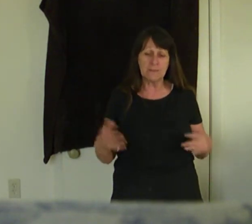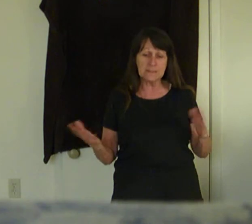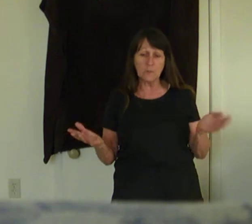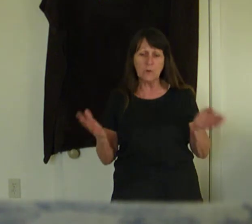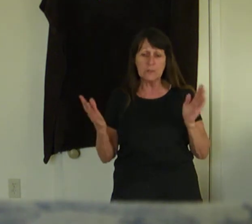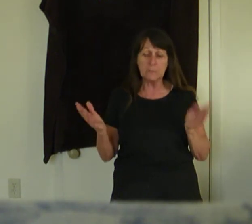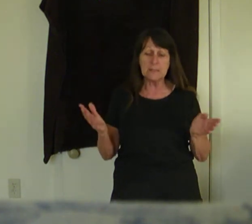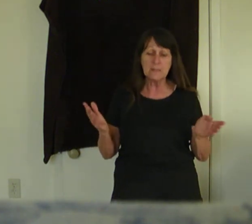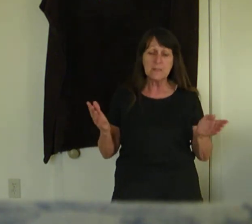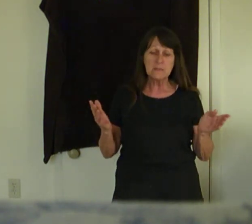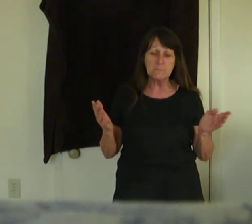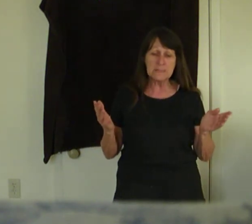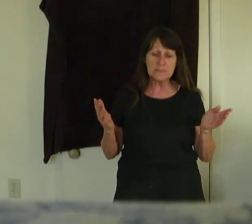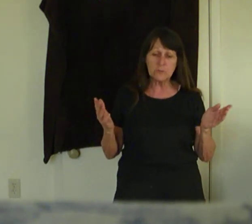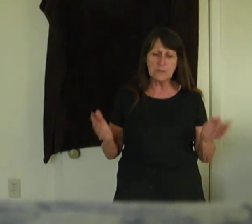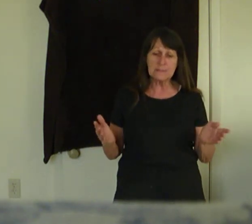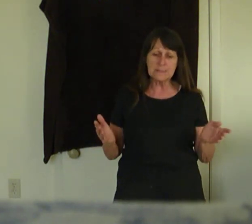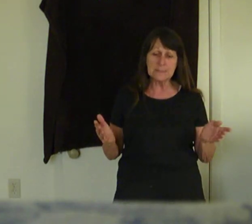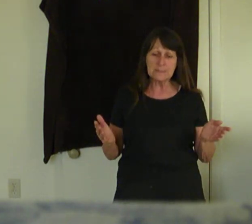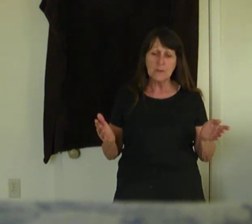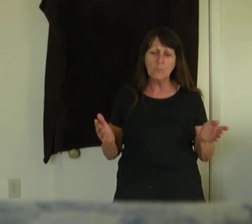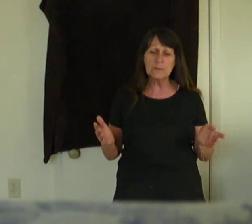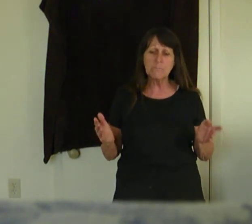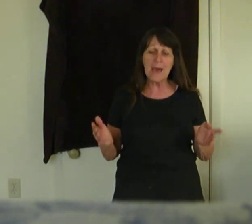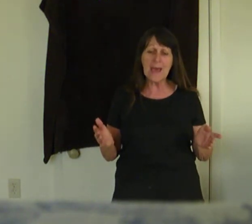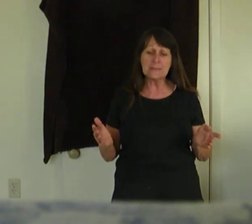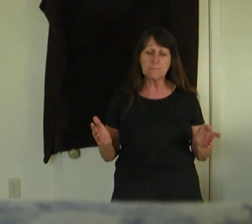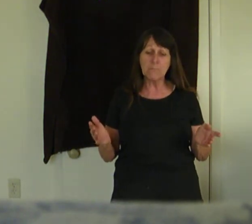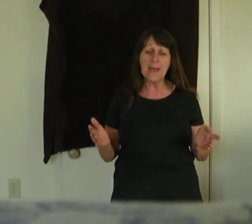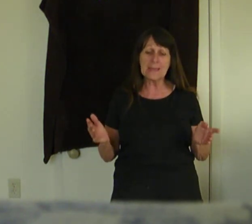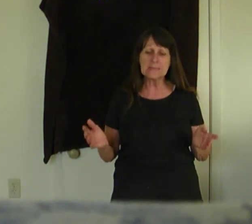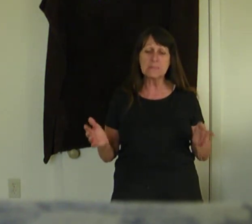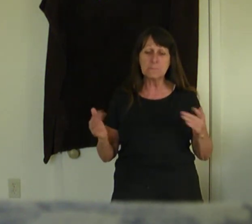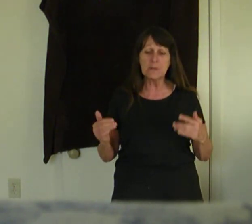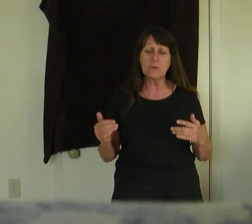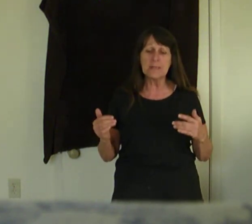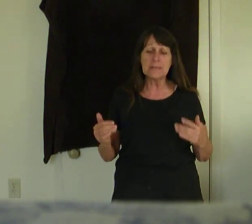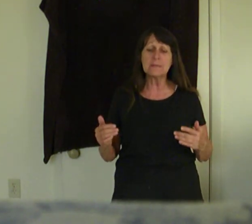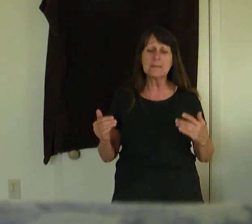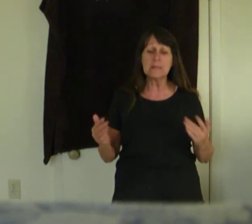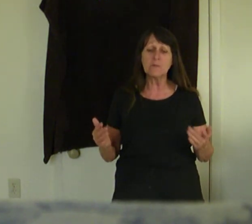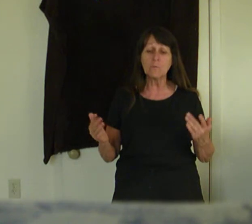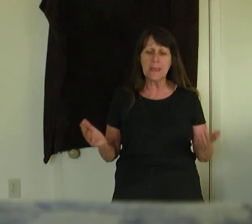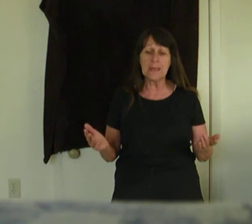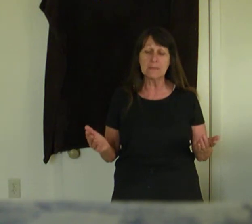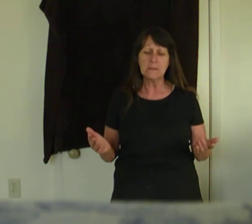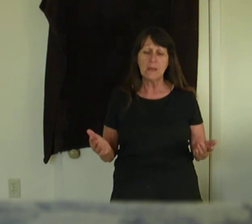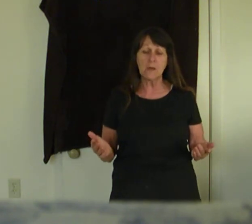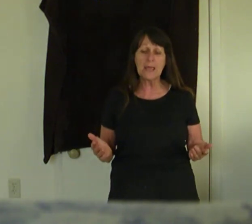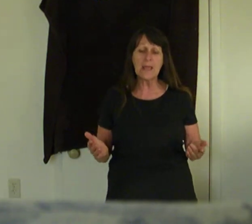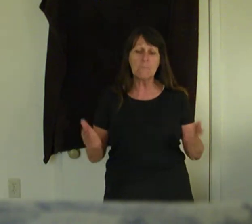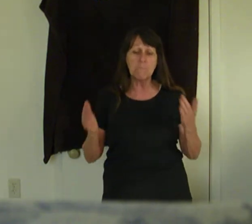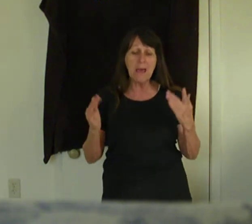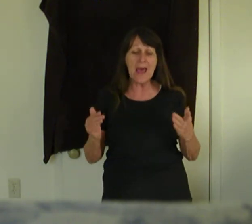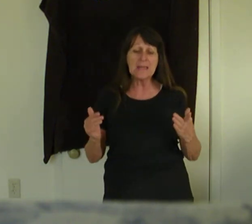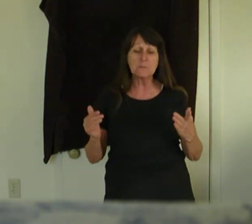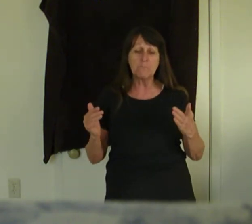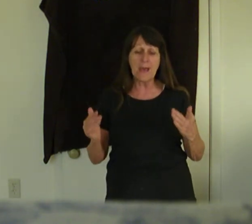his glory to be strengthened with might by his spirit in the inner man. Okay. Might by